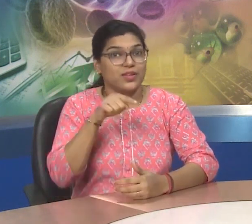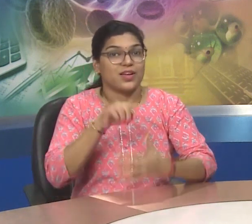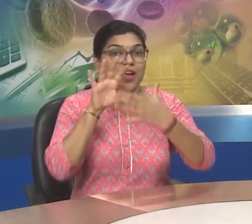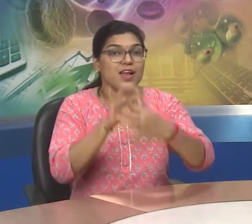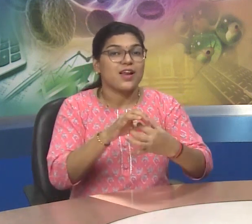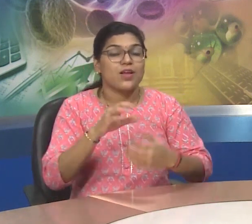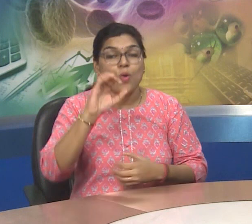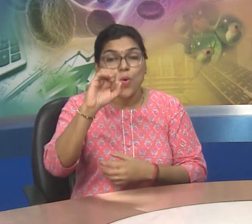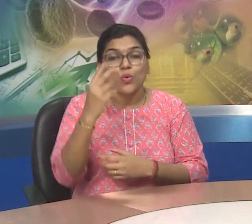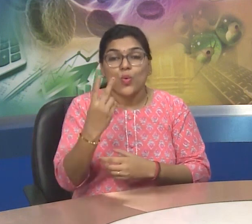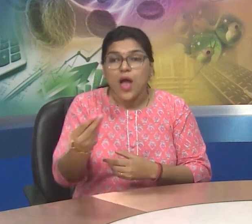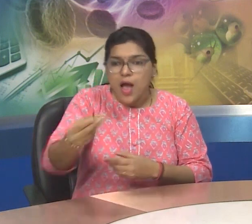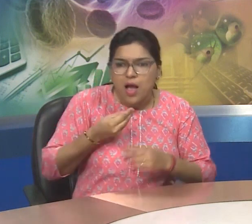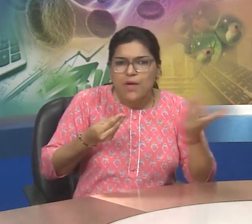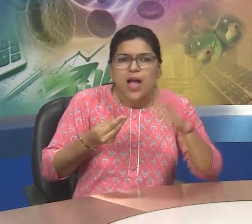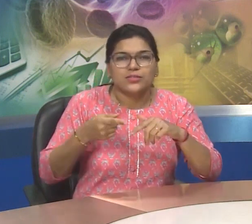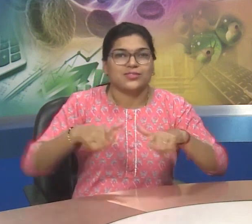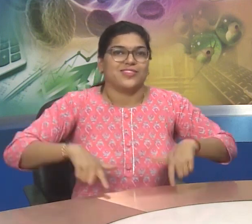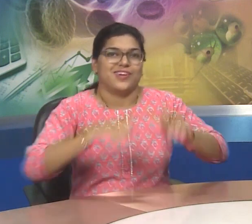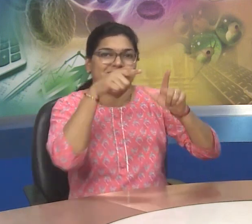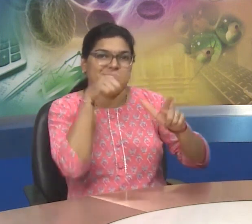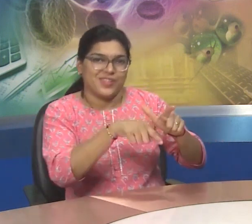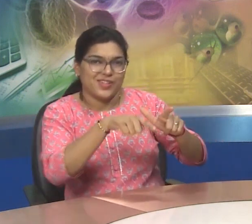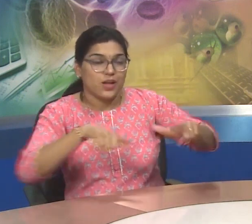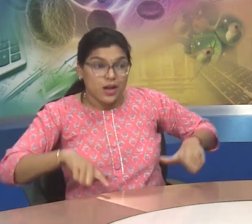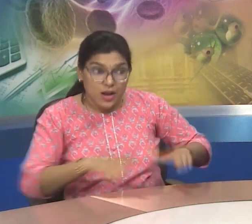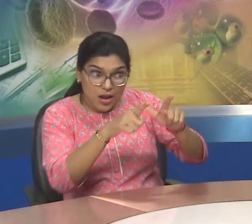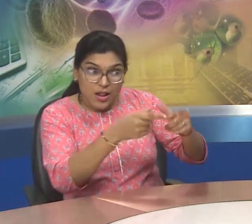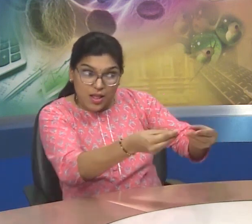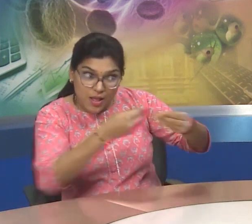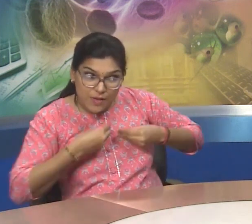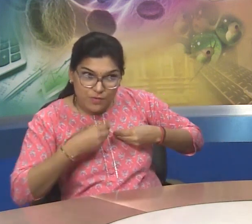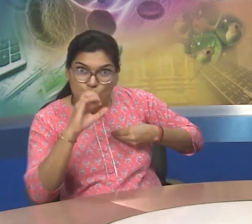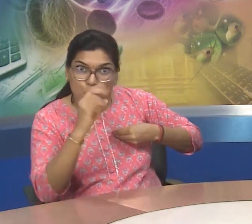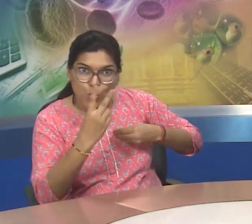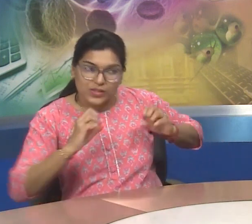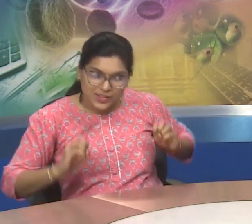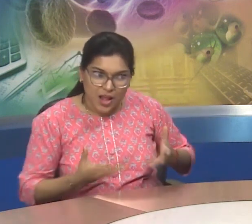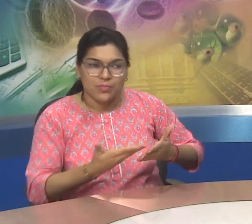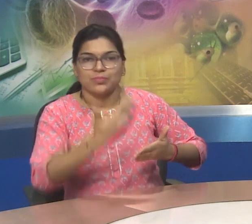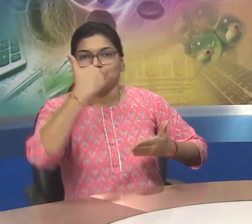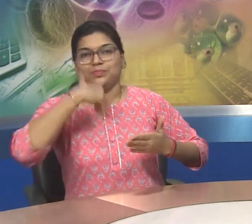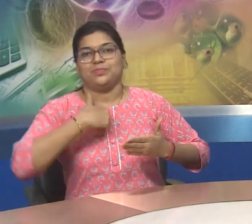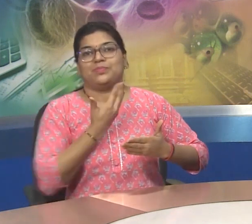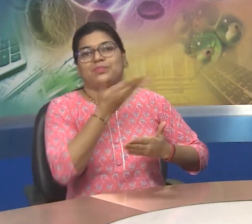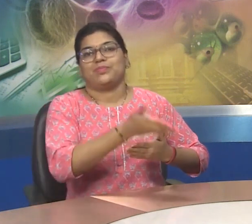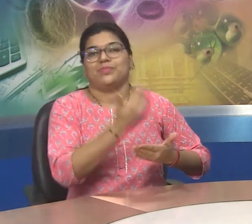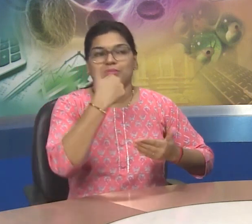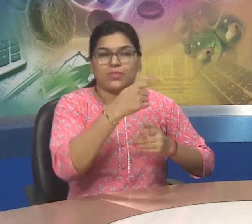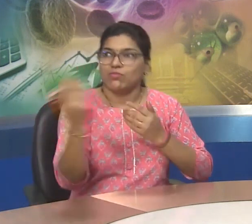Answer, because of photosynthesis